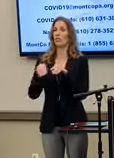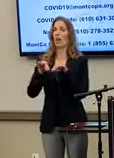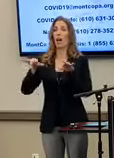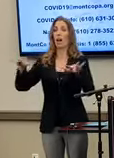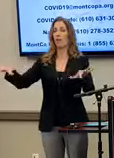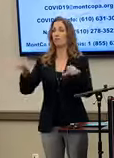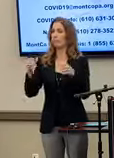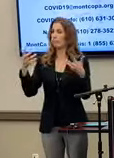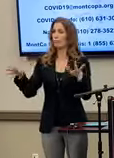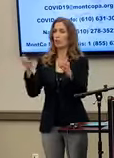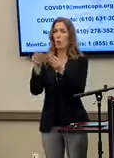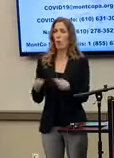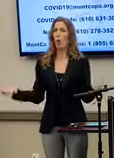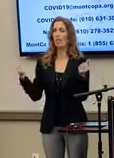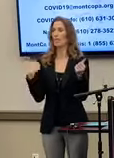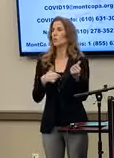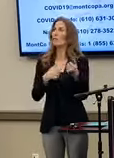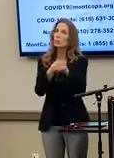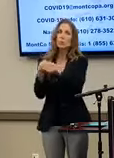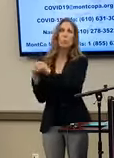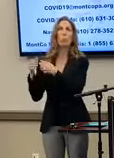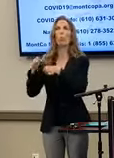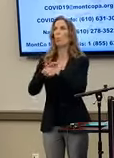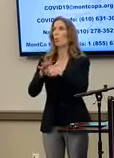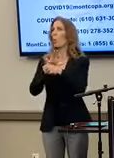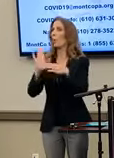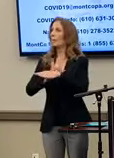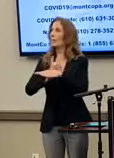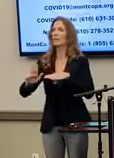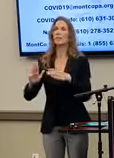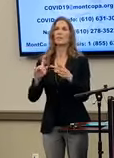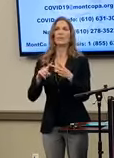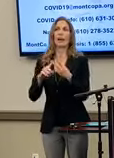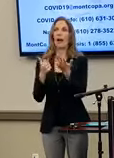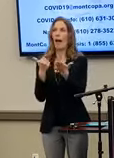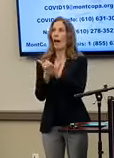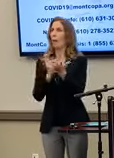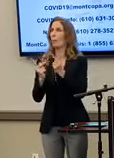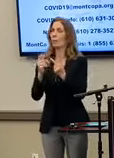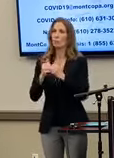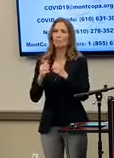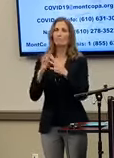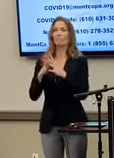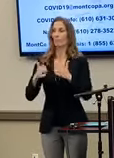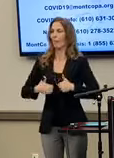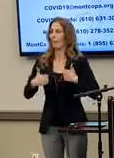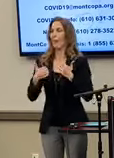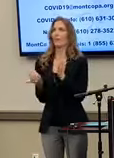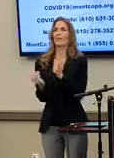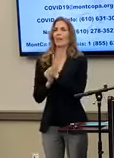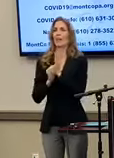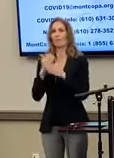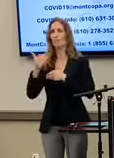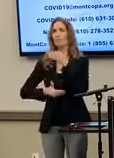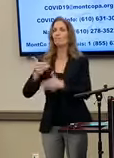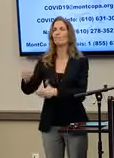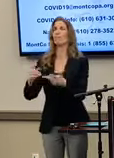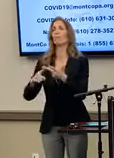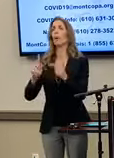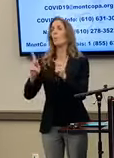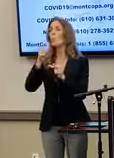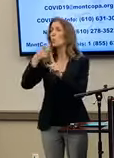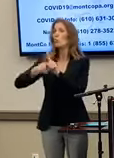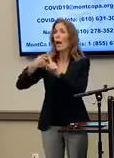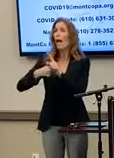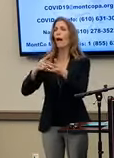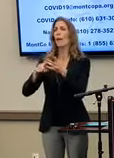to help support our local businesses, to help people get back on their feet, to help our renters and